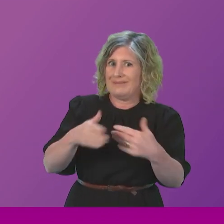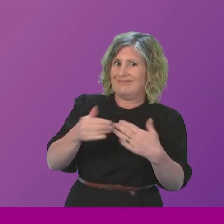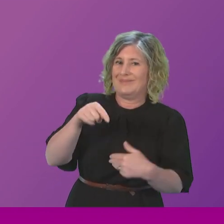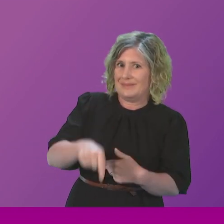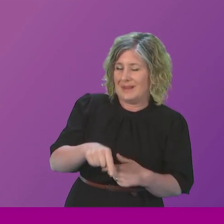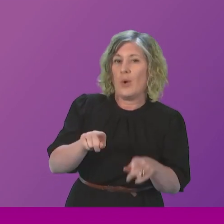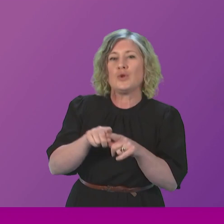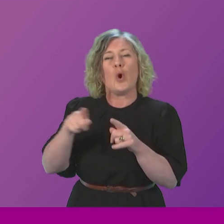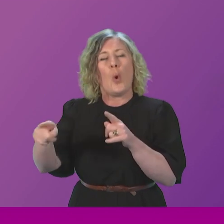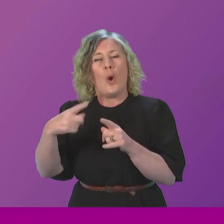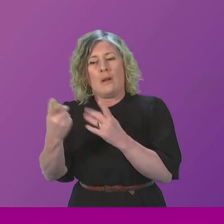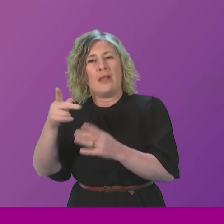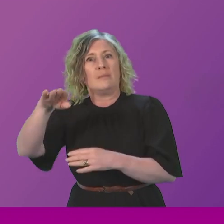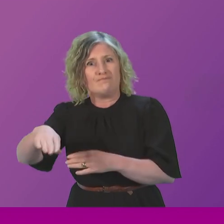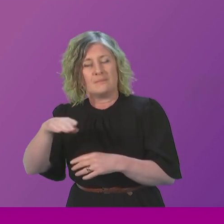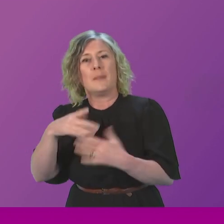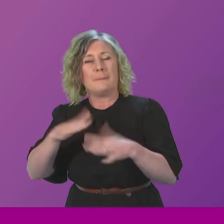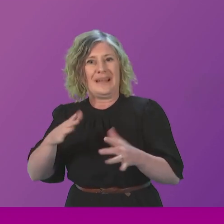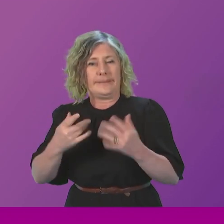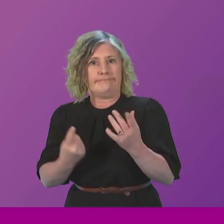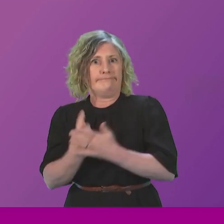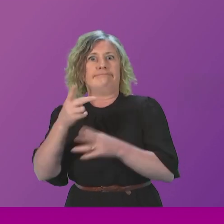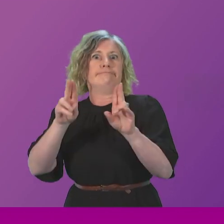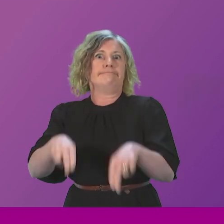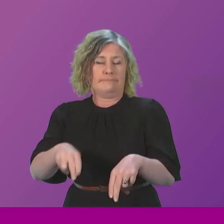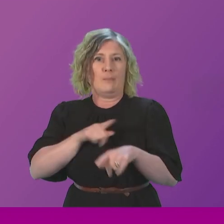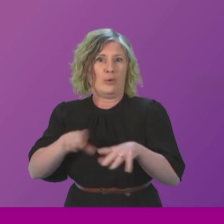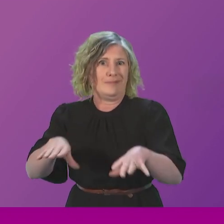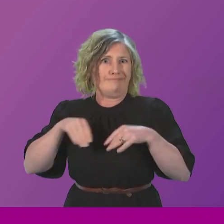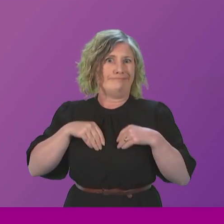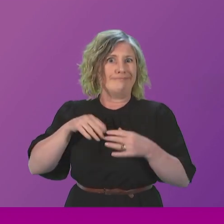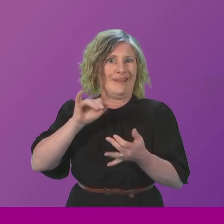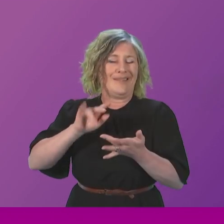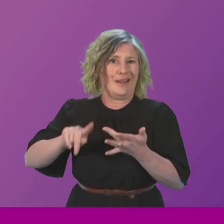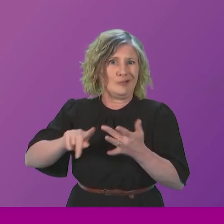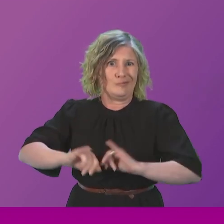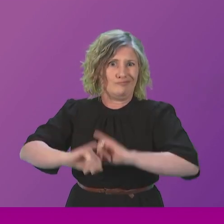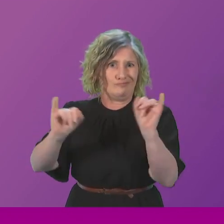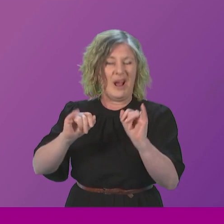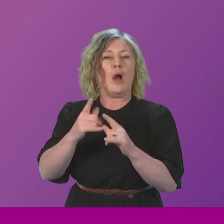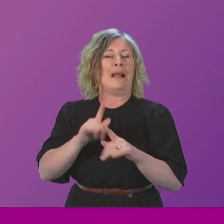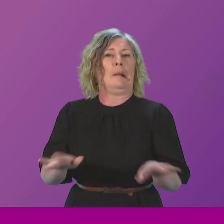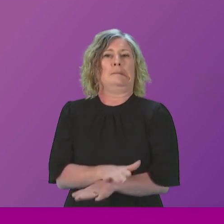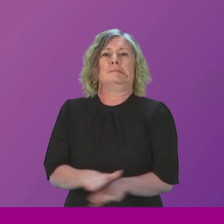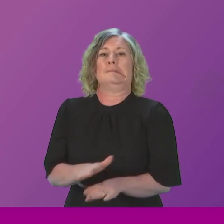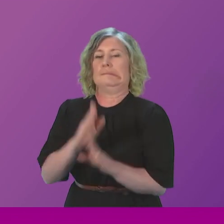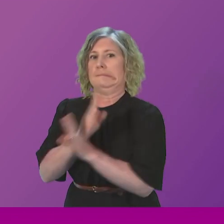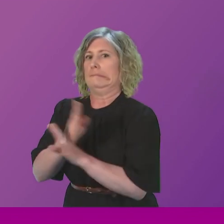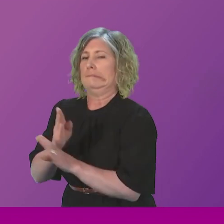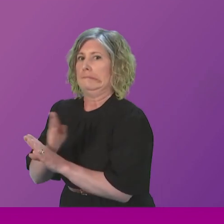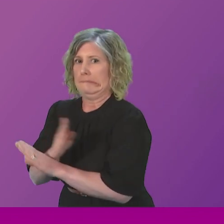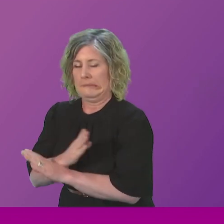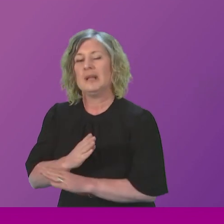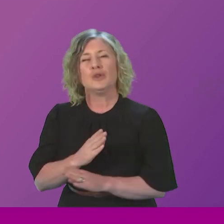died after contracting Aspergillus, was kept in the dark by a cover-up. Despite all of this, the Chair and the Chief